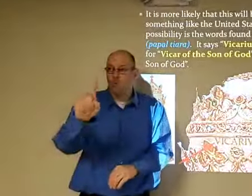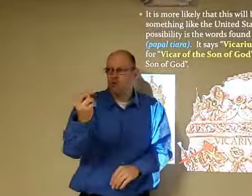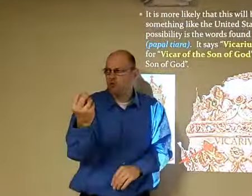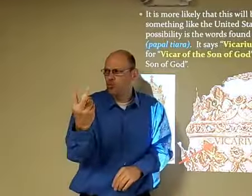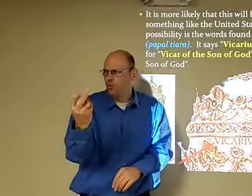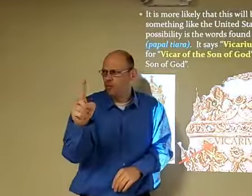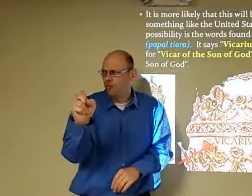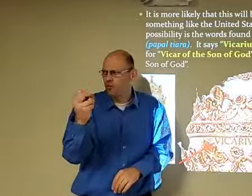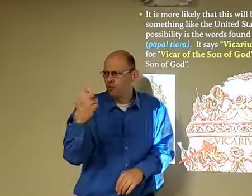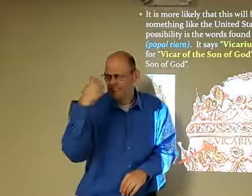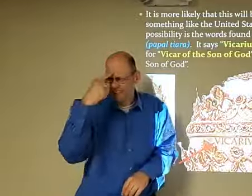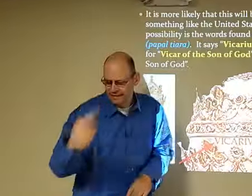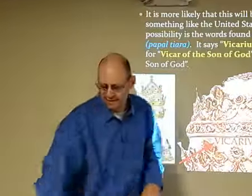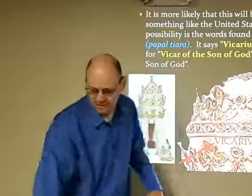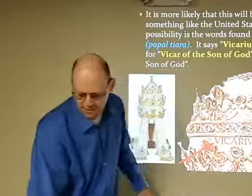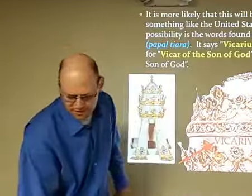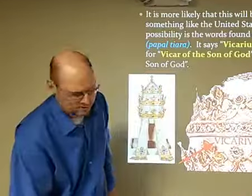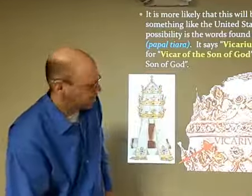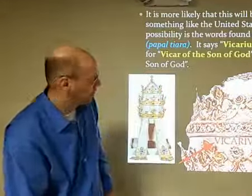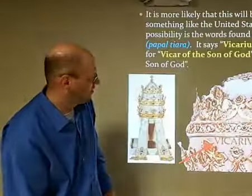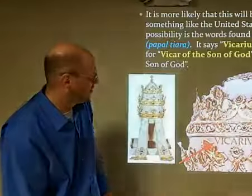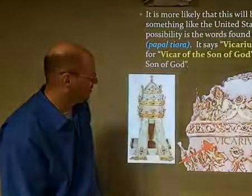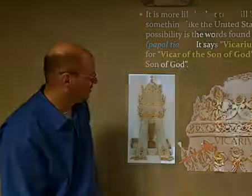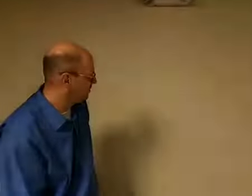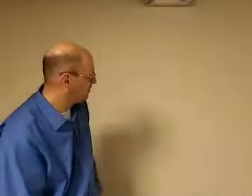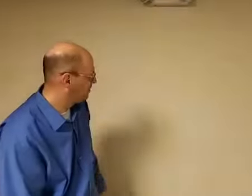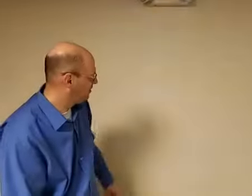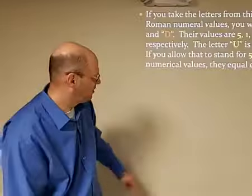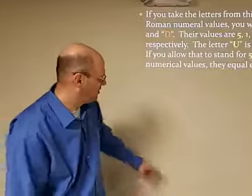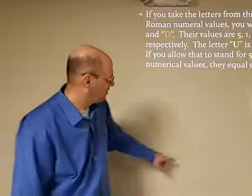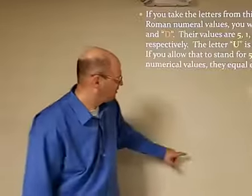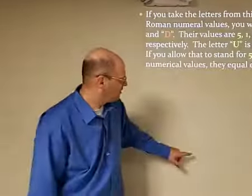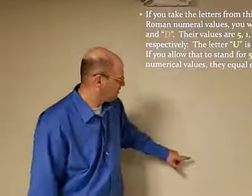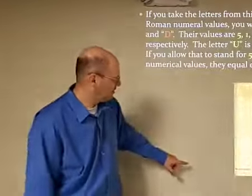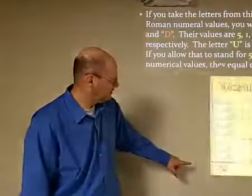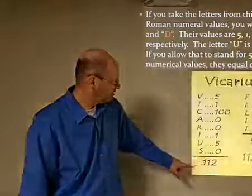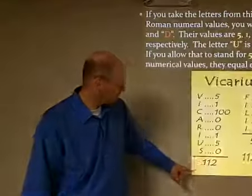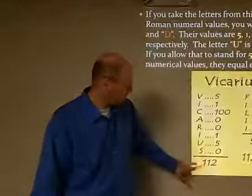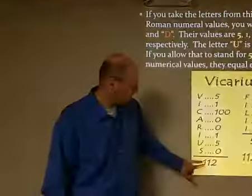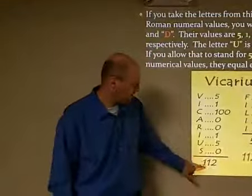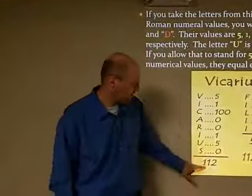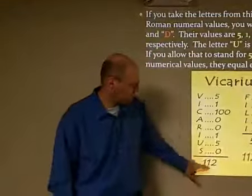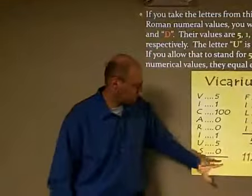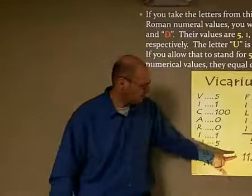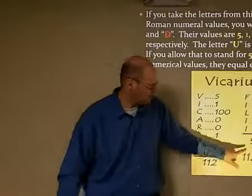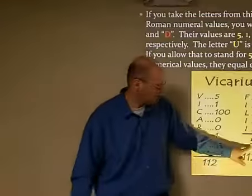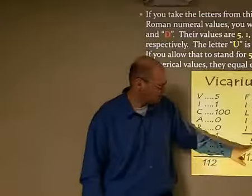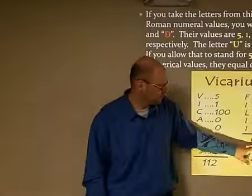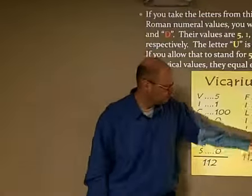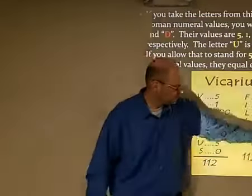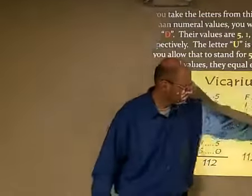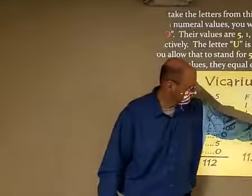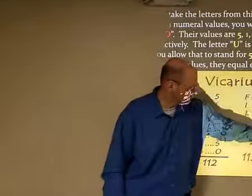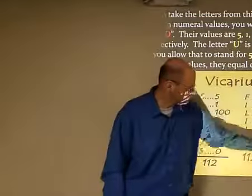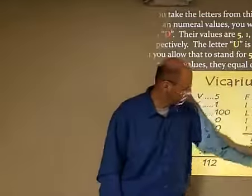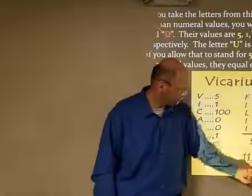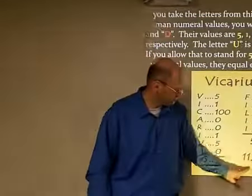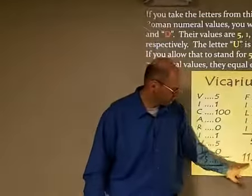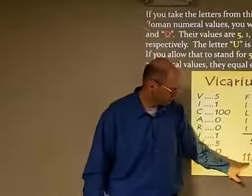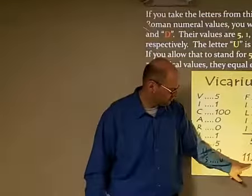first one was 112 the second was 53 and the last one was 501 now when you add all these three together